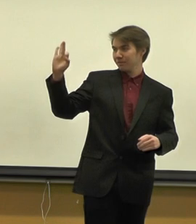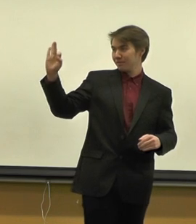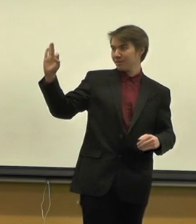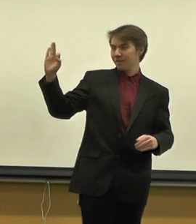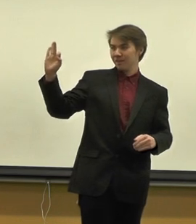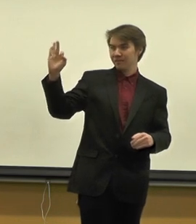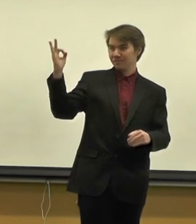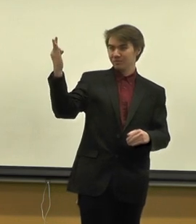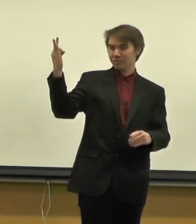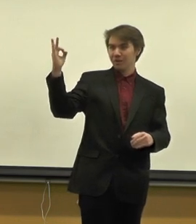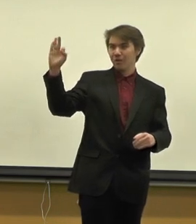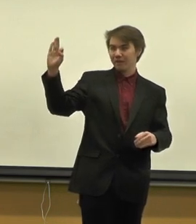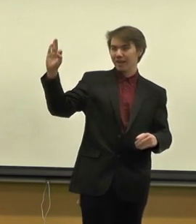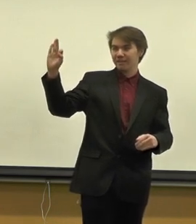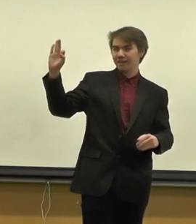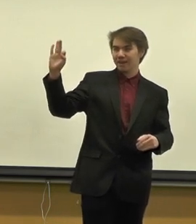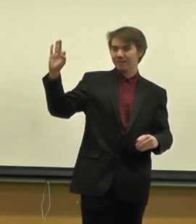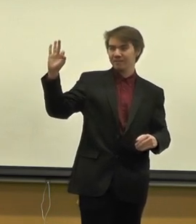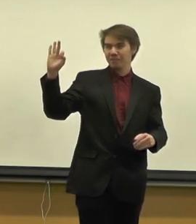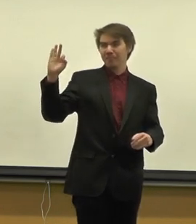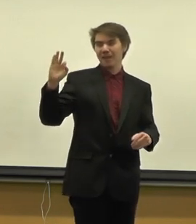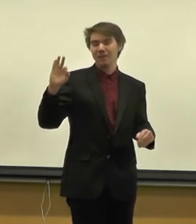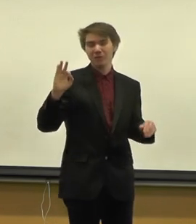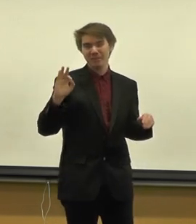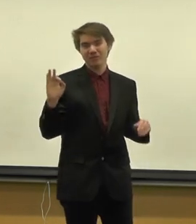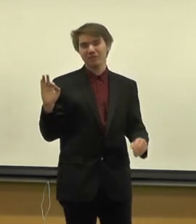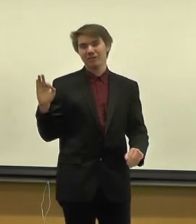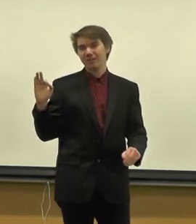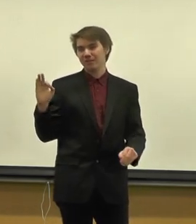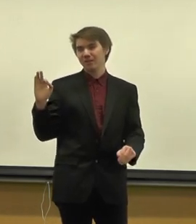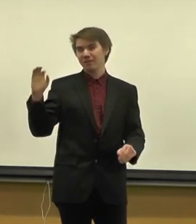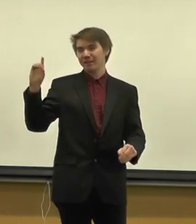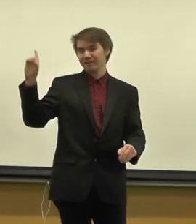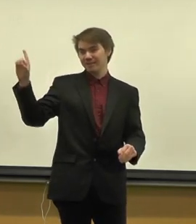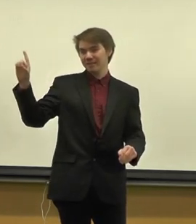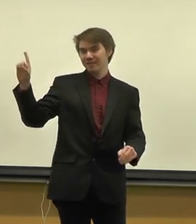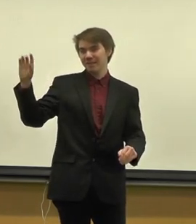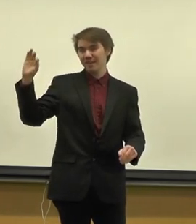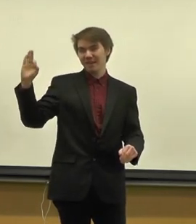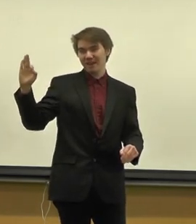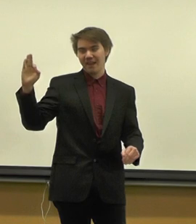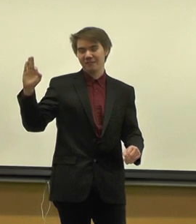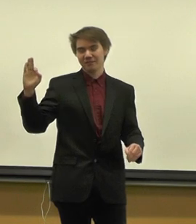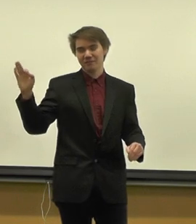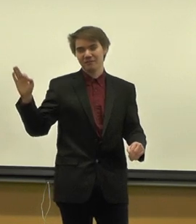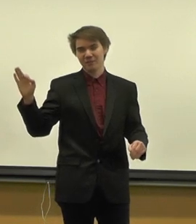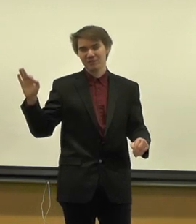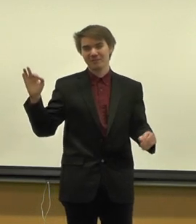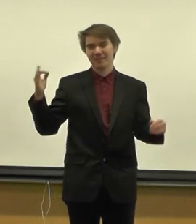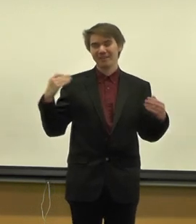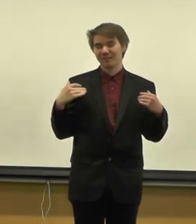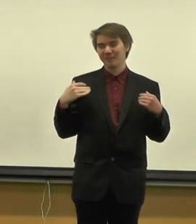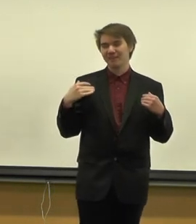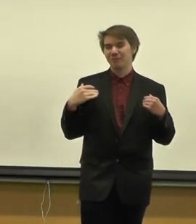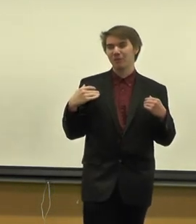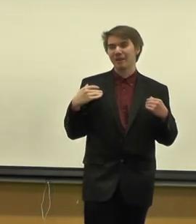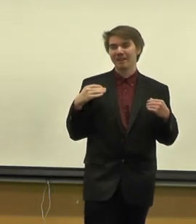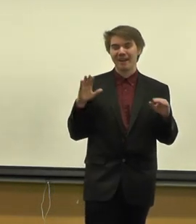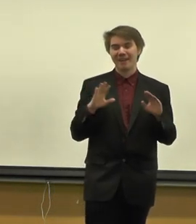F is just the okay sign. And you want to make sure that you don't get D and F confused. Learning level one, I